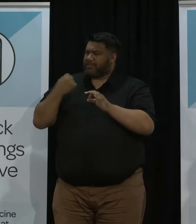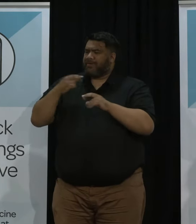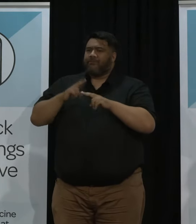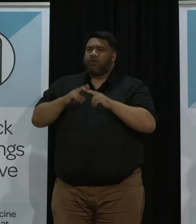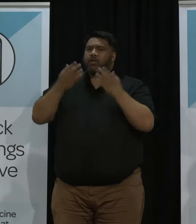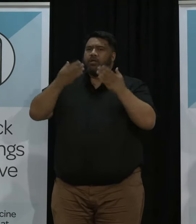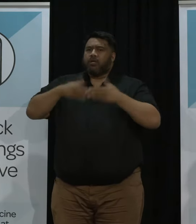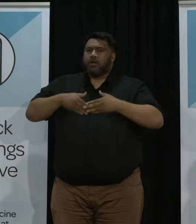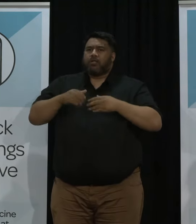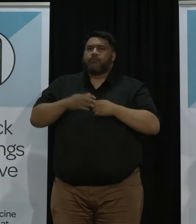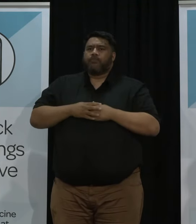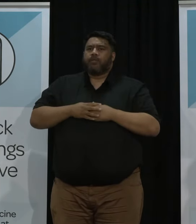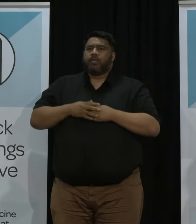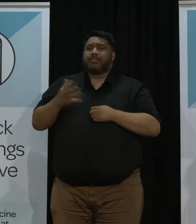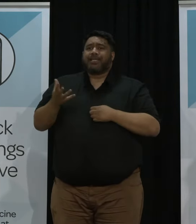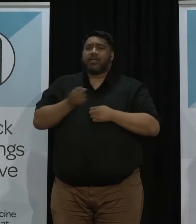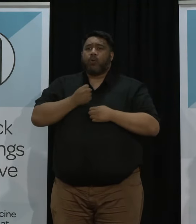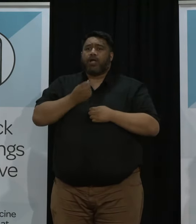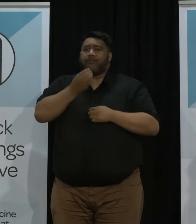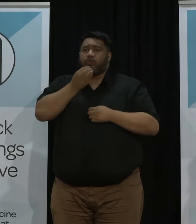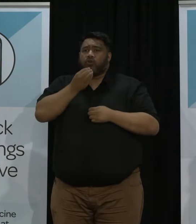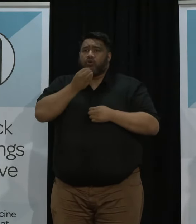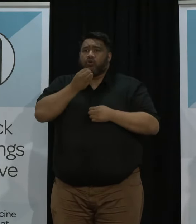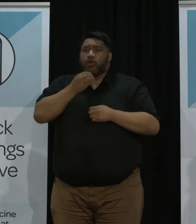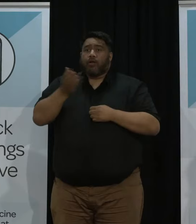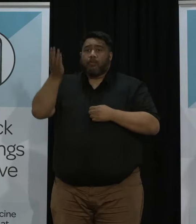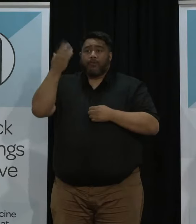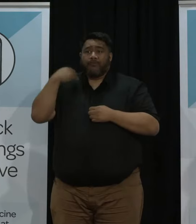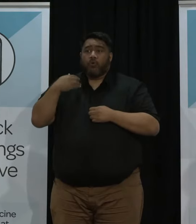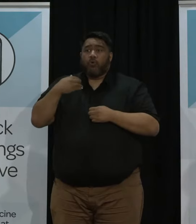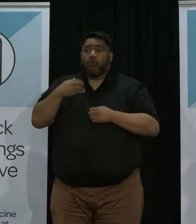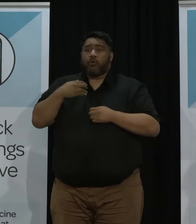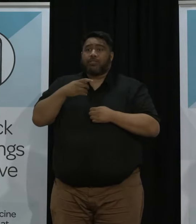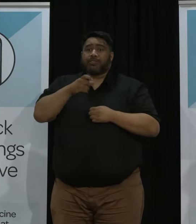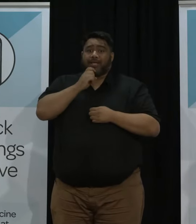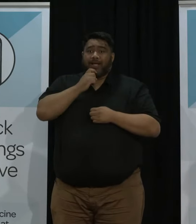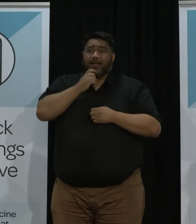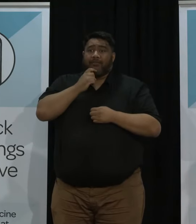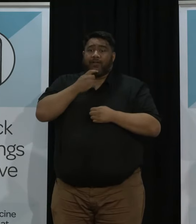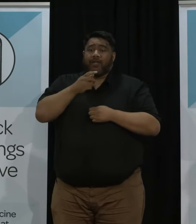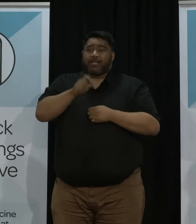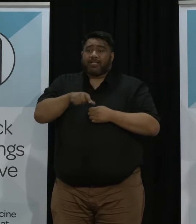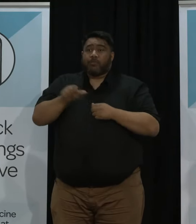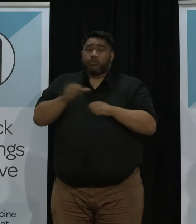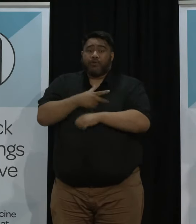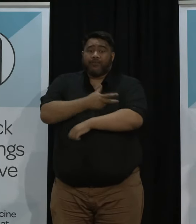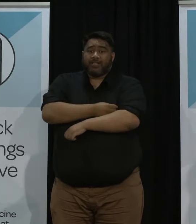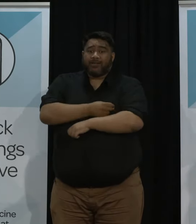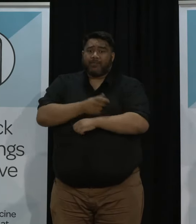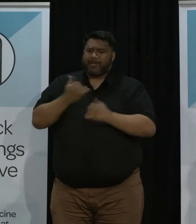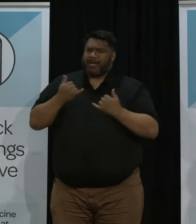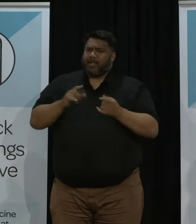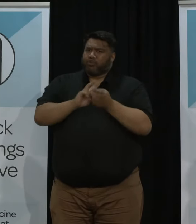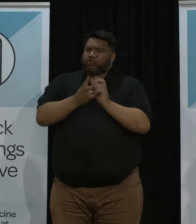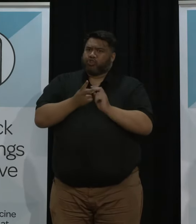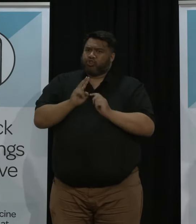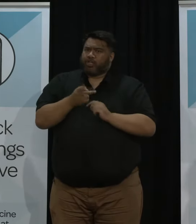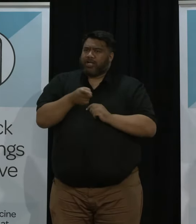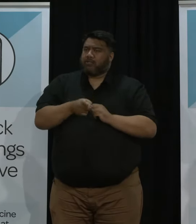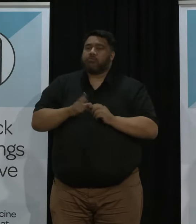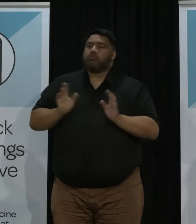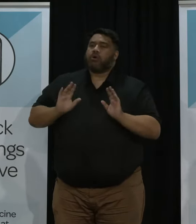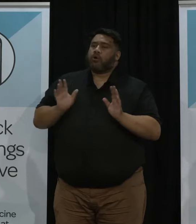a change where takeaways no longer have to have staff and customers vaccinated why was that? Oh, that's not a change so